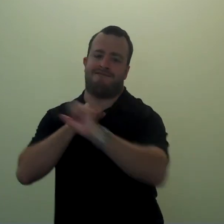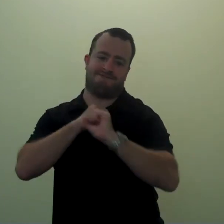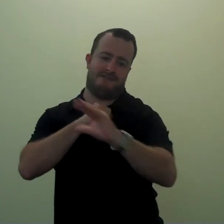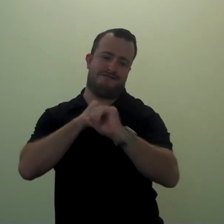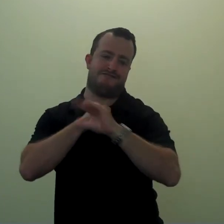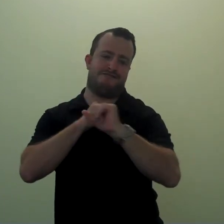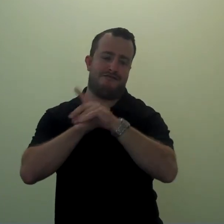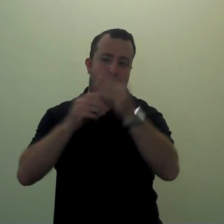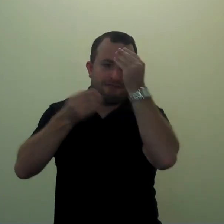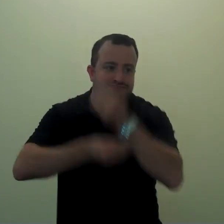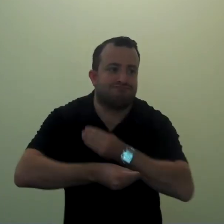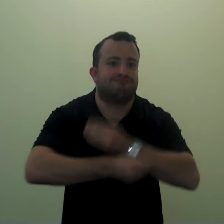word!